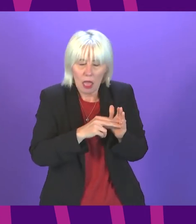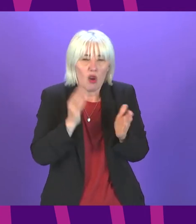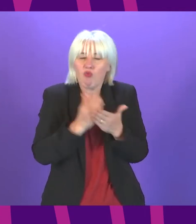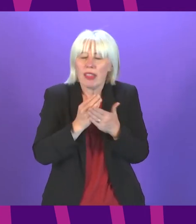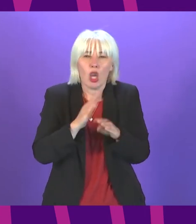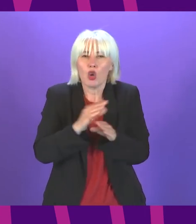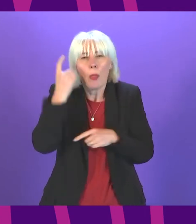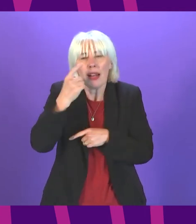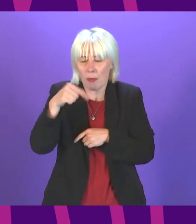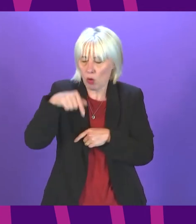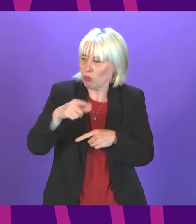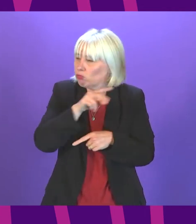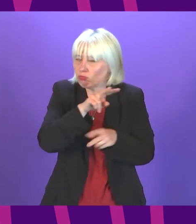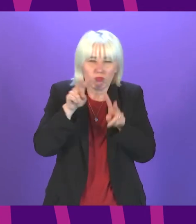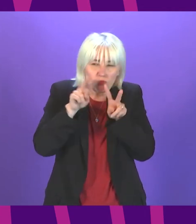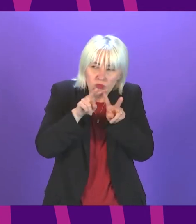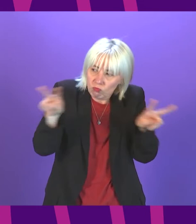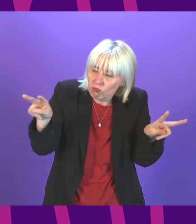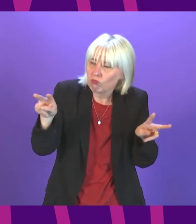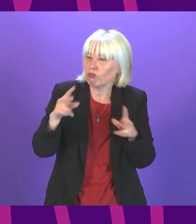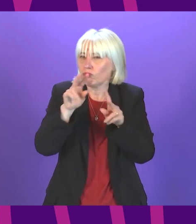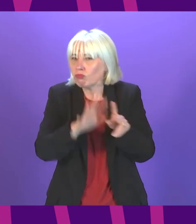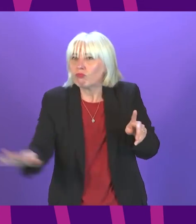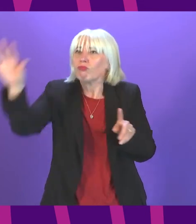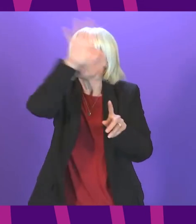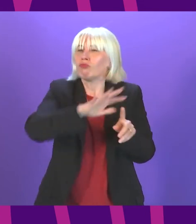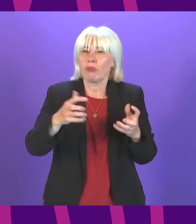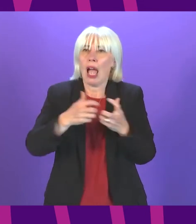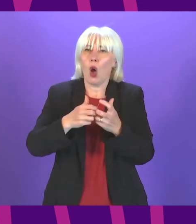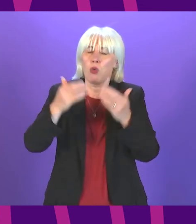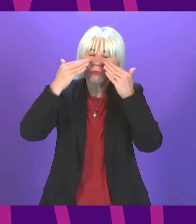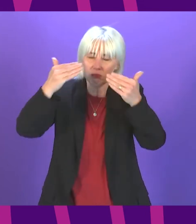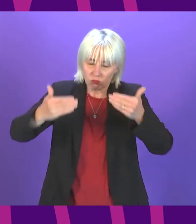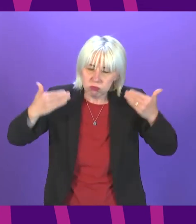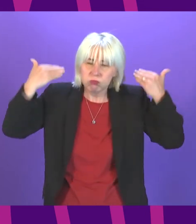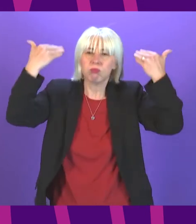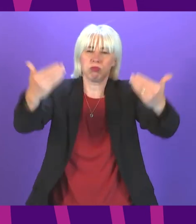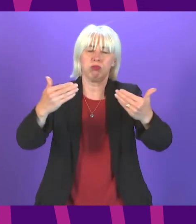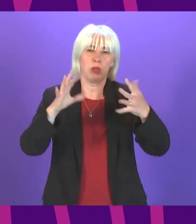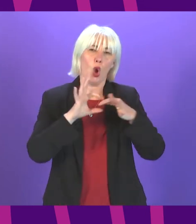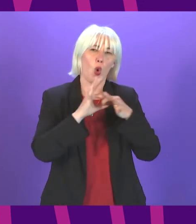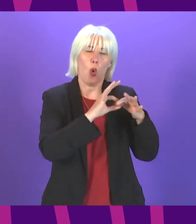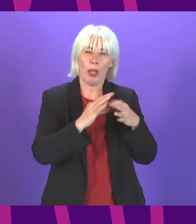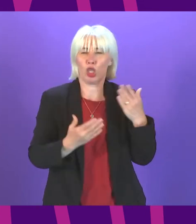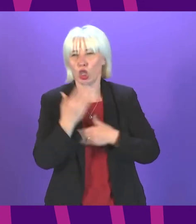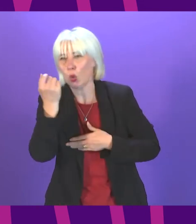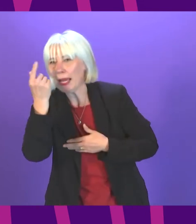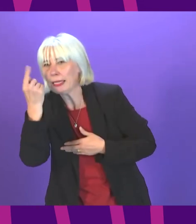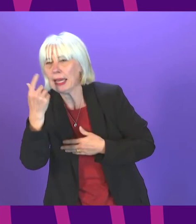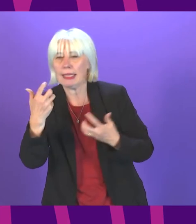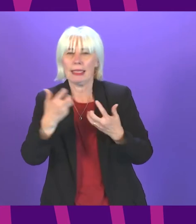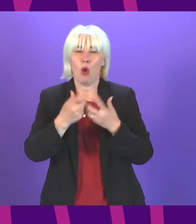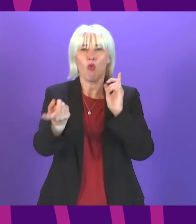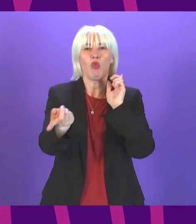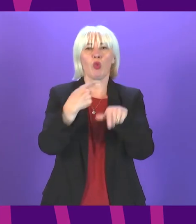right across this chamber and right across our society to build a forward looking coalition based on new ideas that respond to the